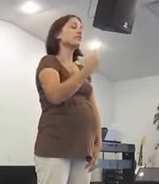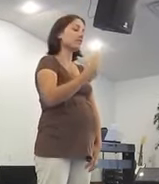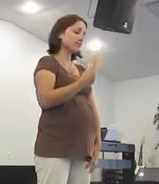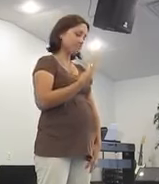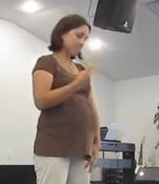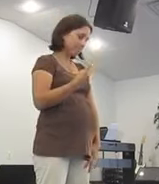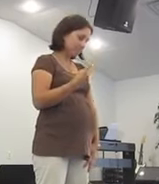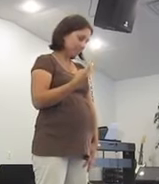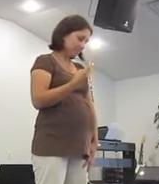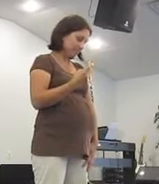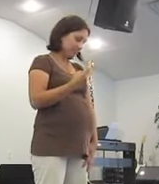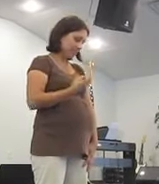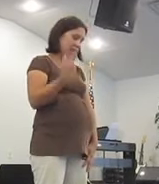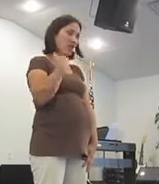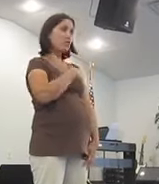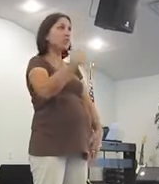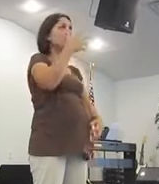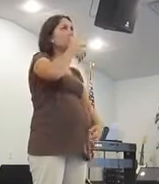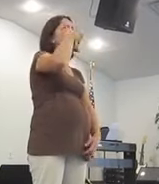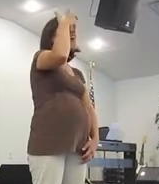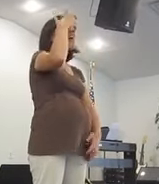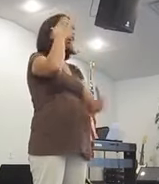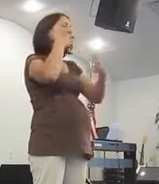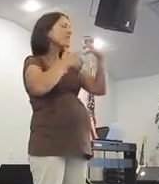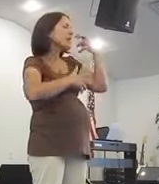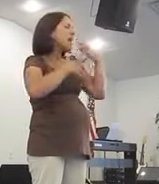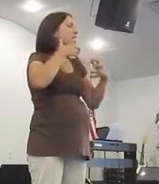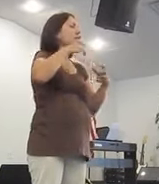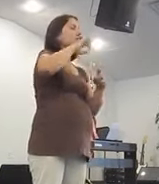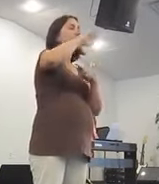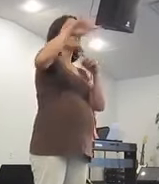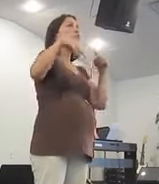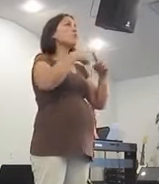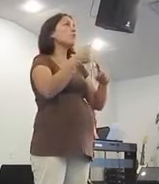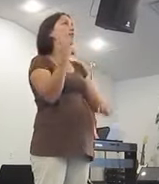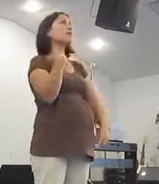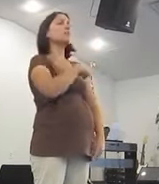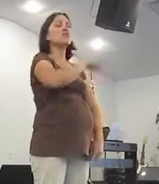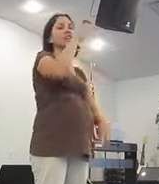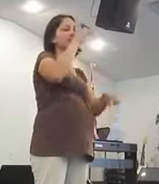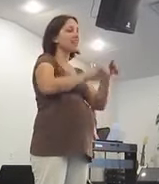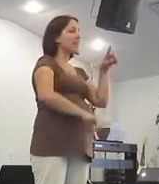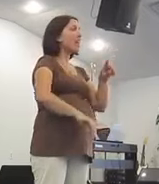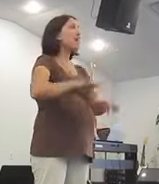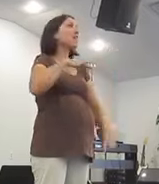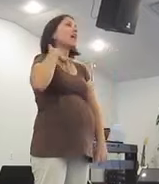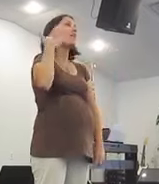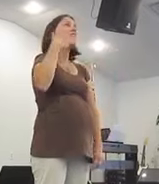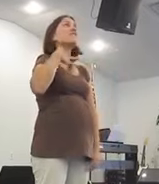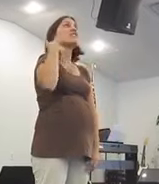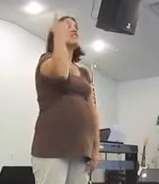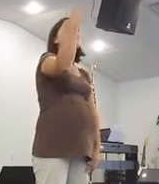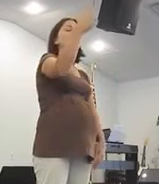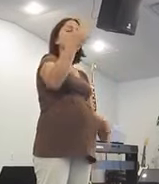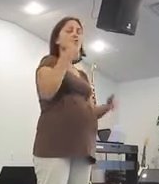And we cry in anger when we cannot feel you